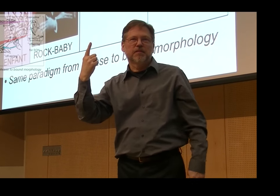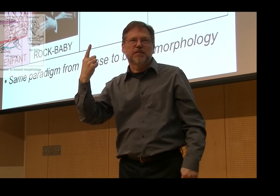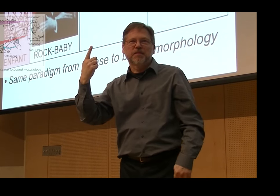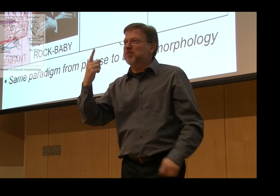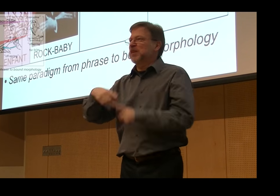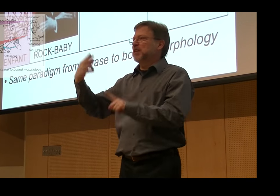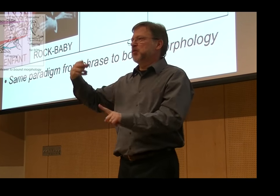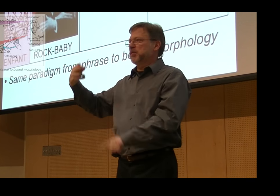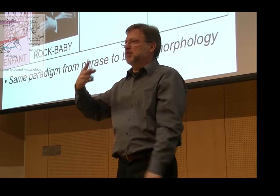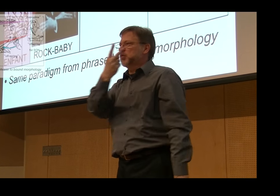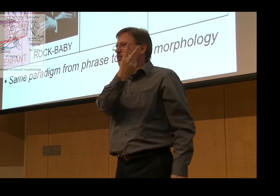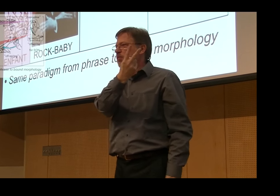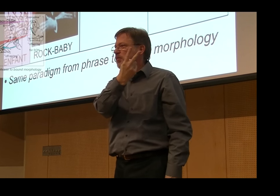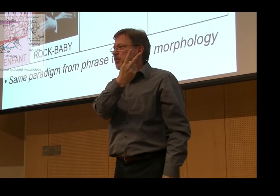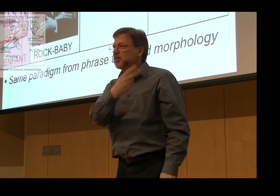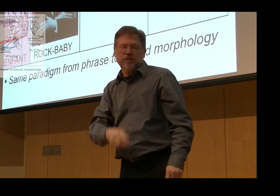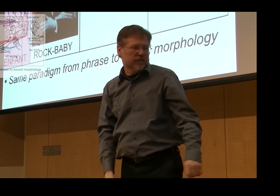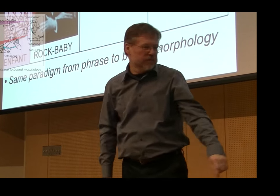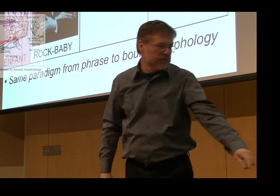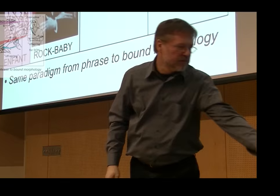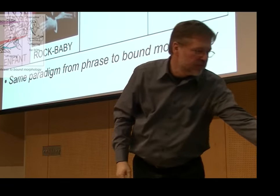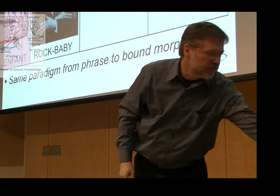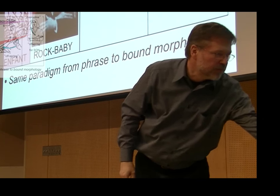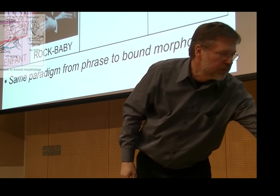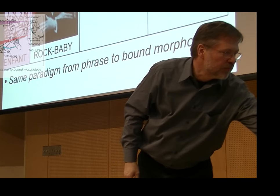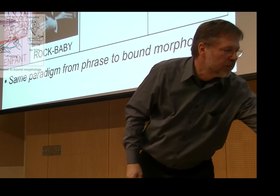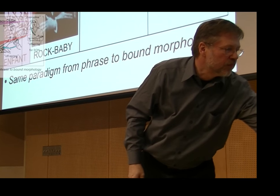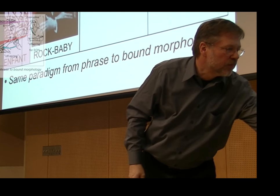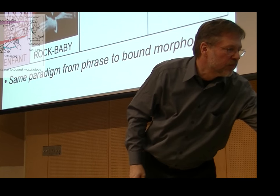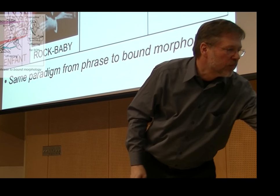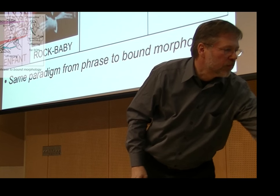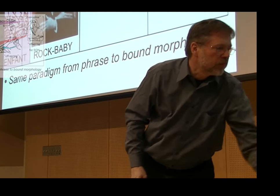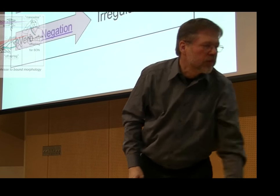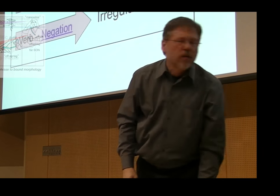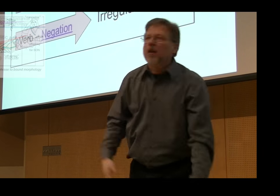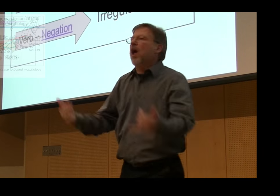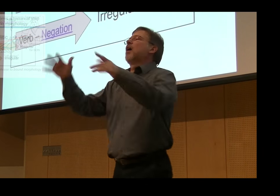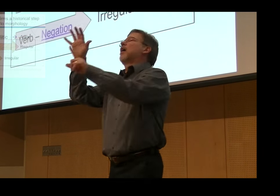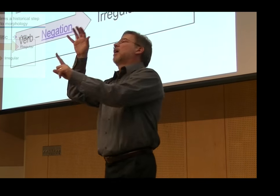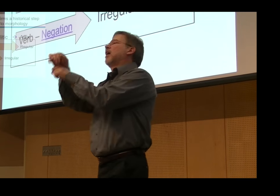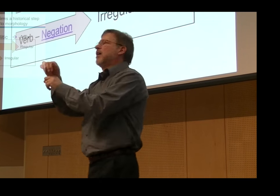not distinguishing two different elements. It now is seen as a single element.